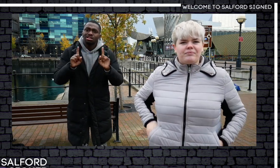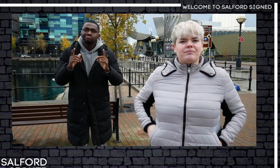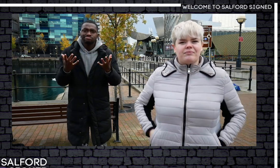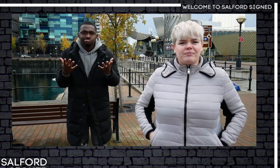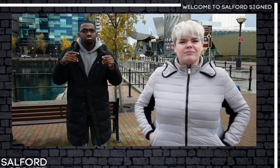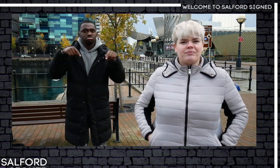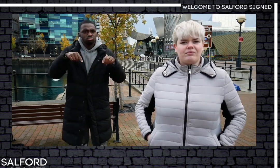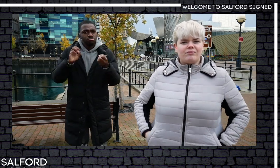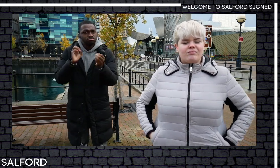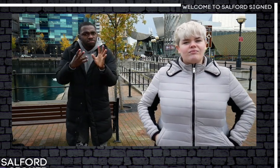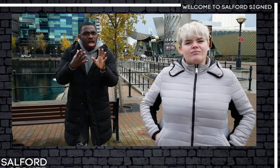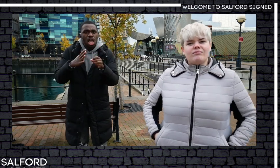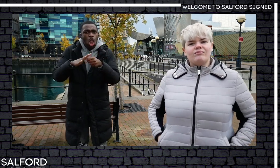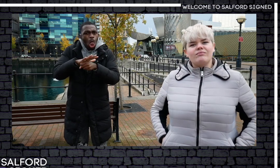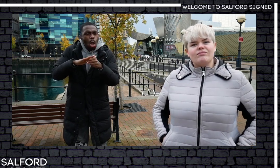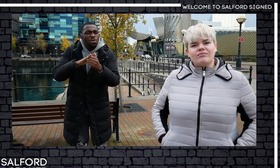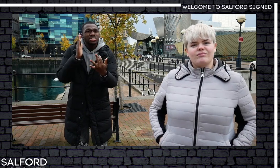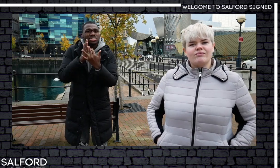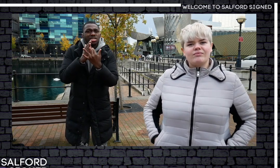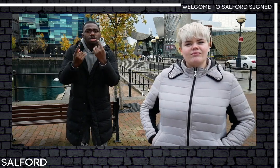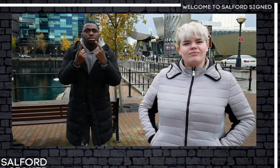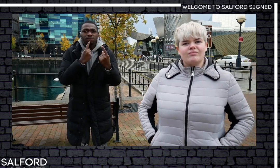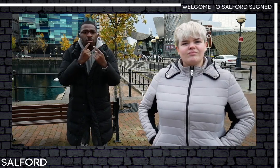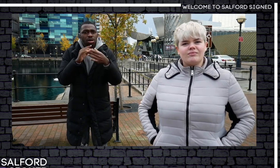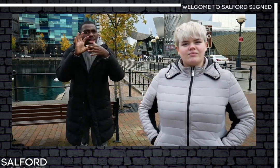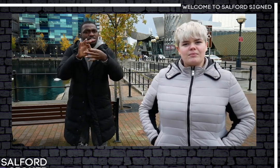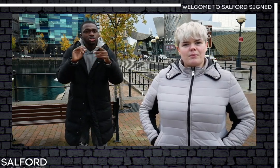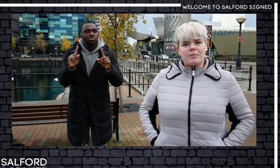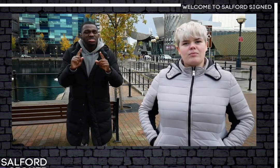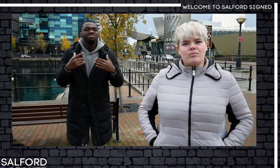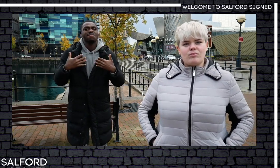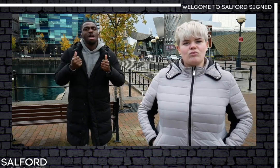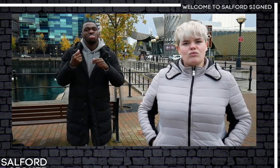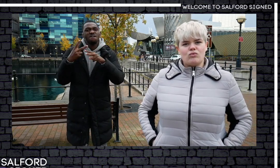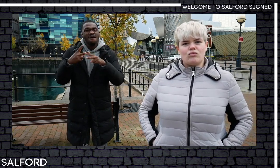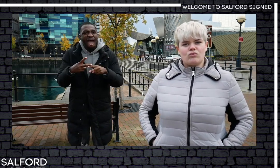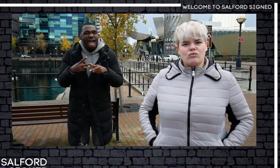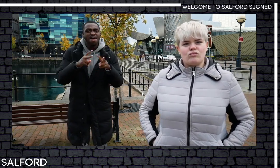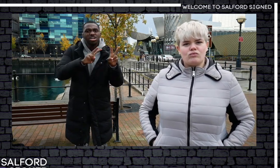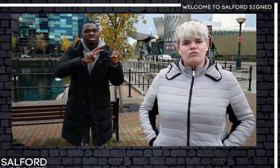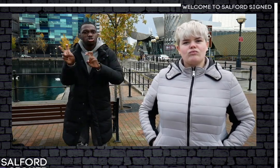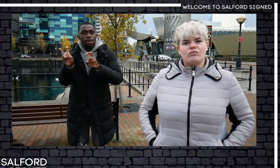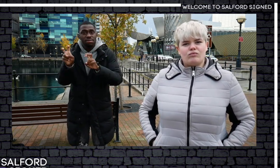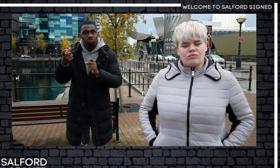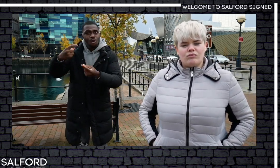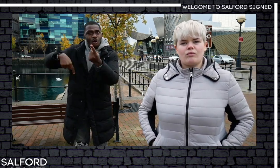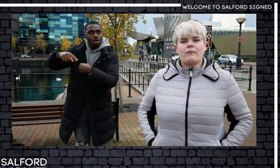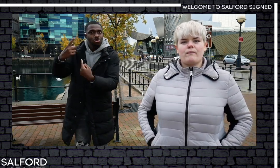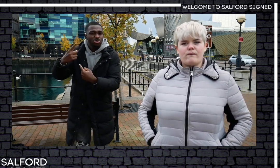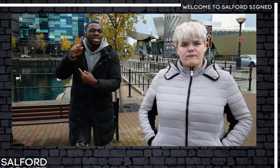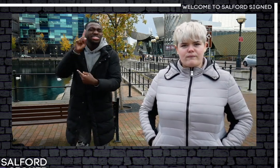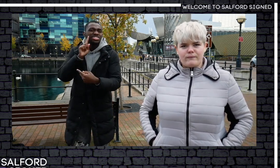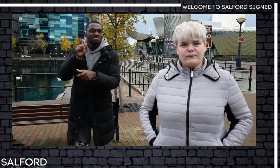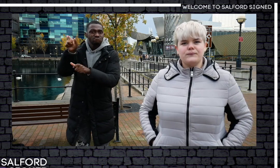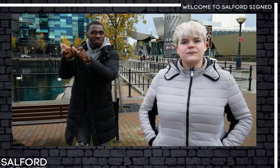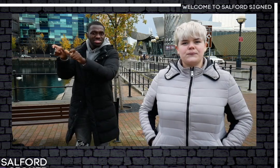This channel will provide you with local accessible information related to general health care and wellbeing topics